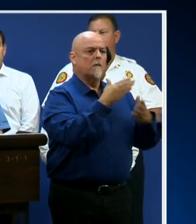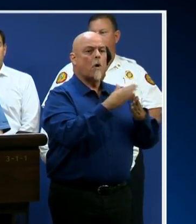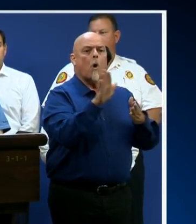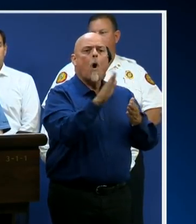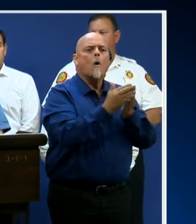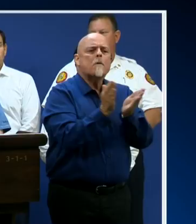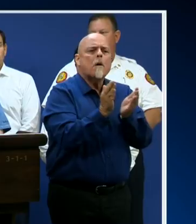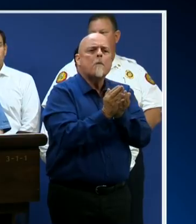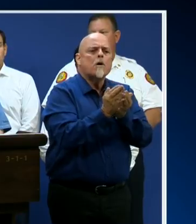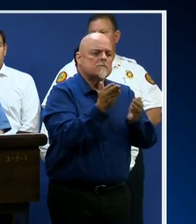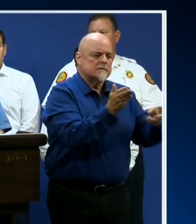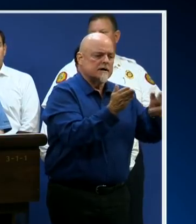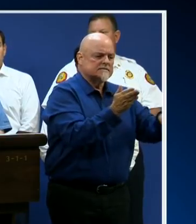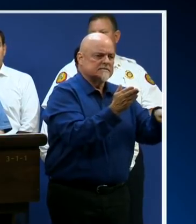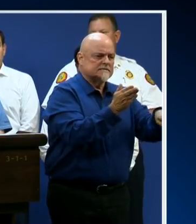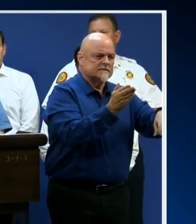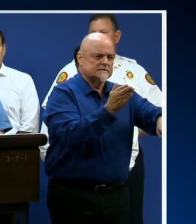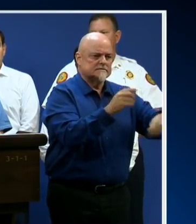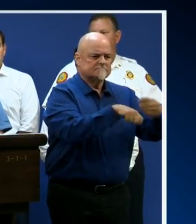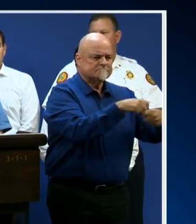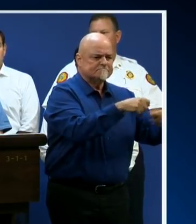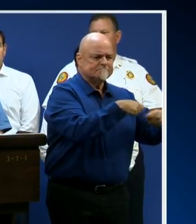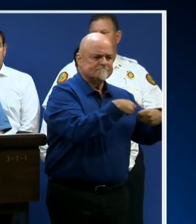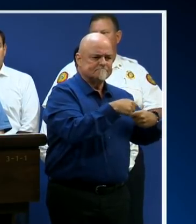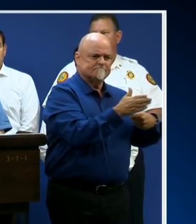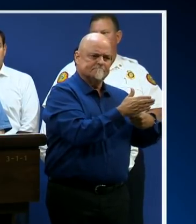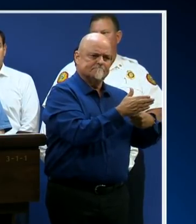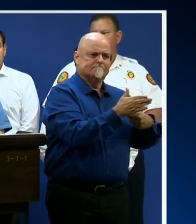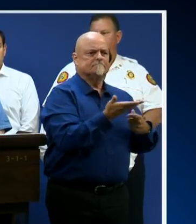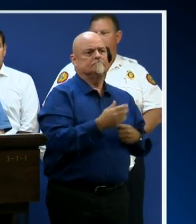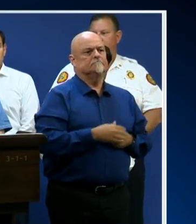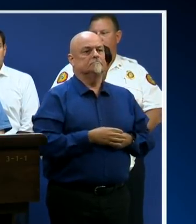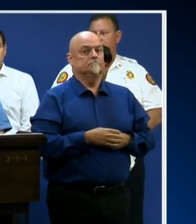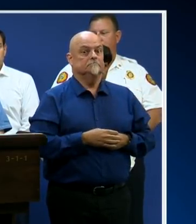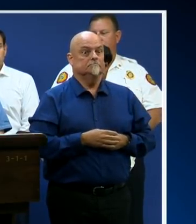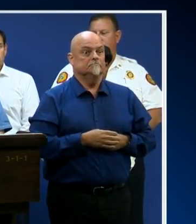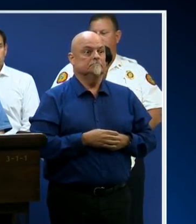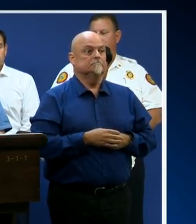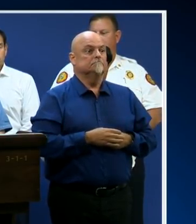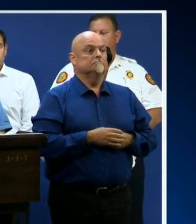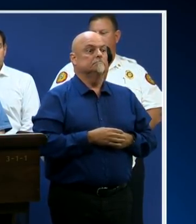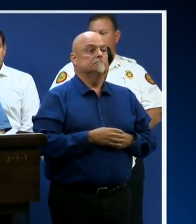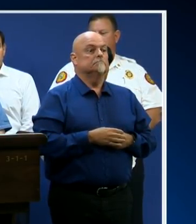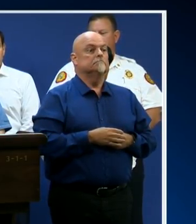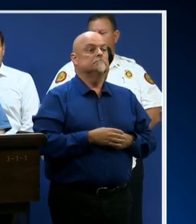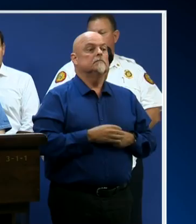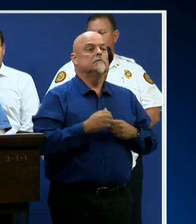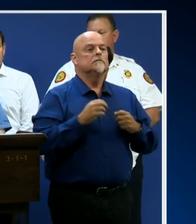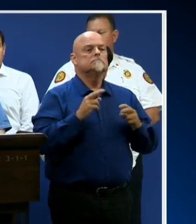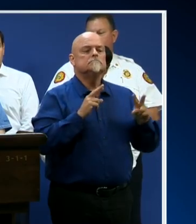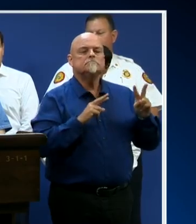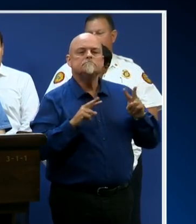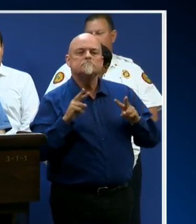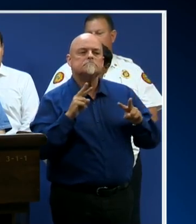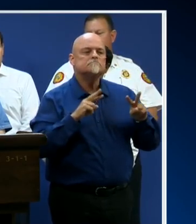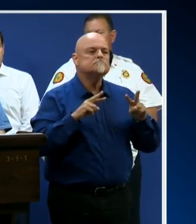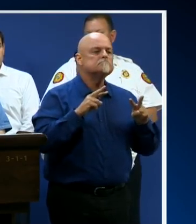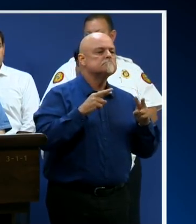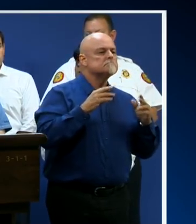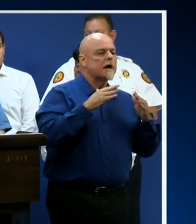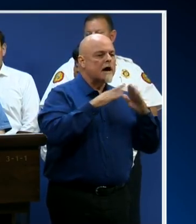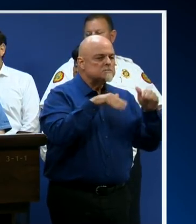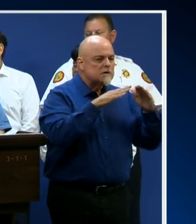do have staff heading out onto the field for inspections to ensure that structures such as roofs and other infrastructure are secure.